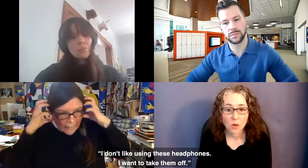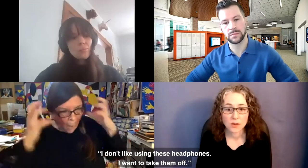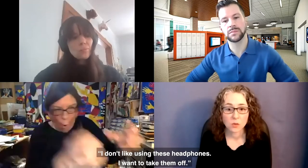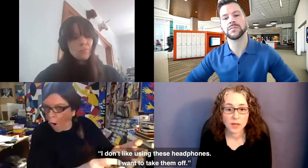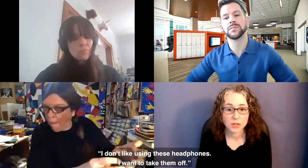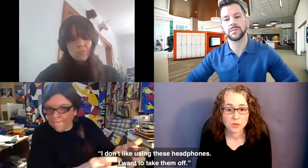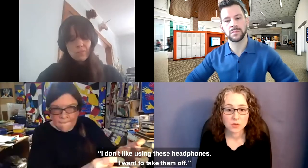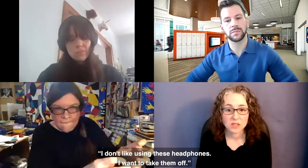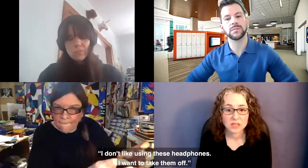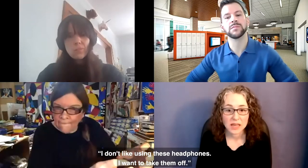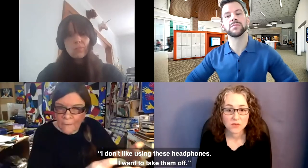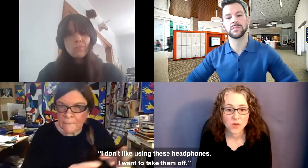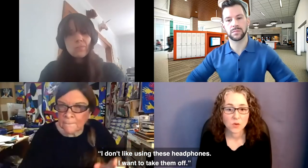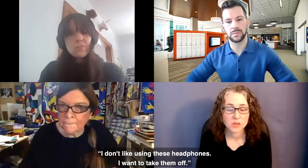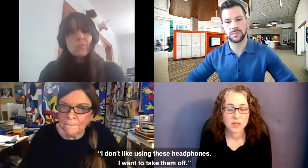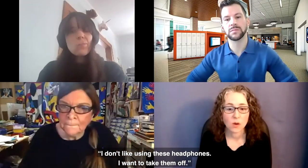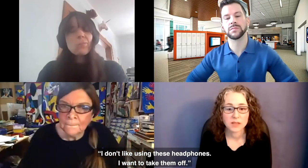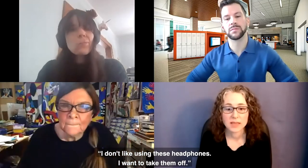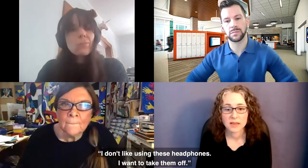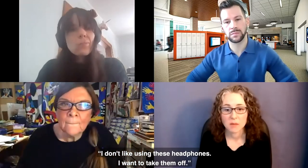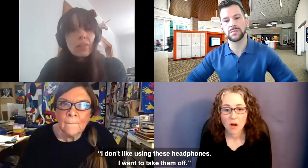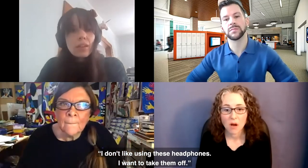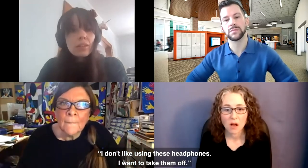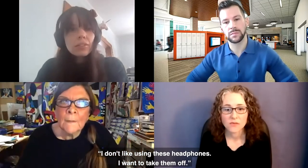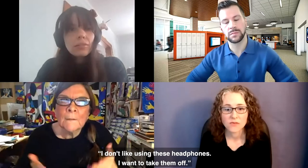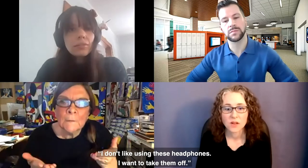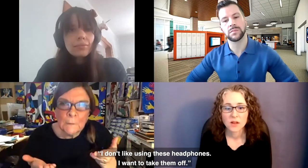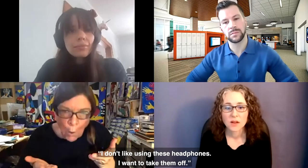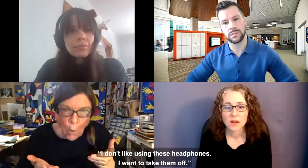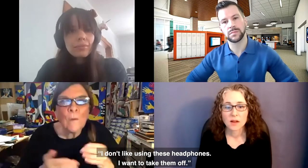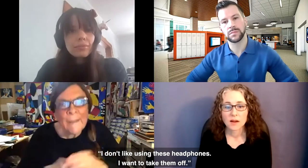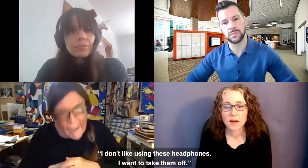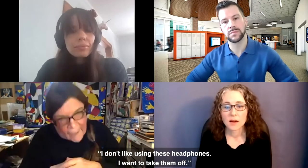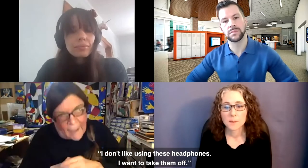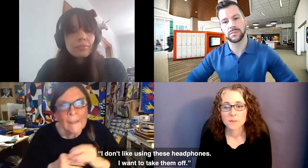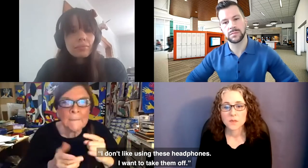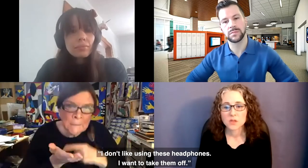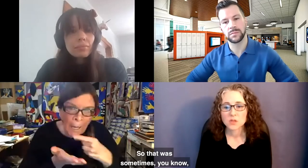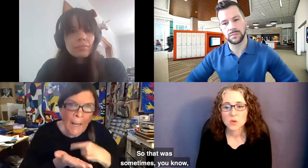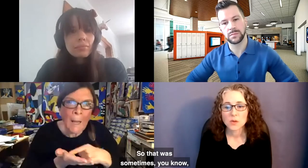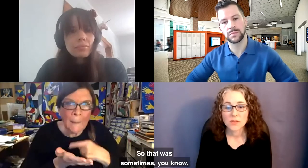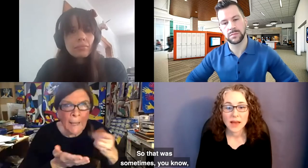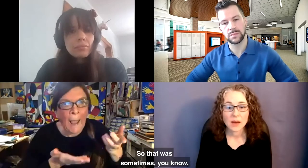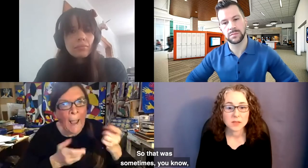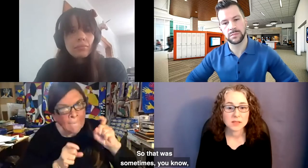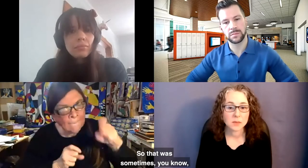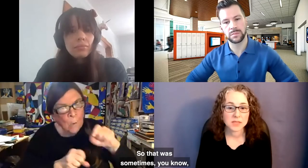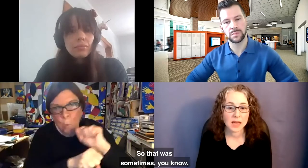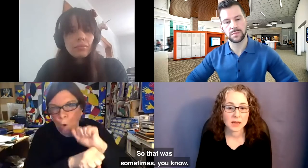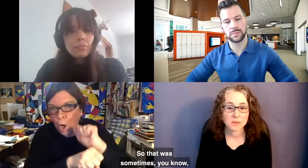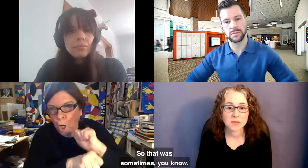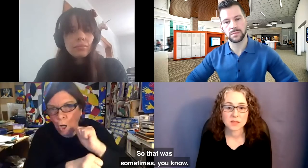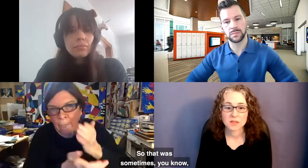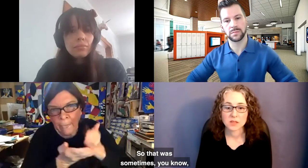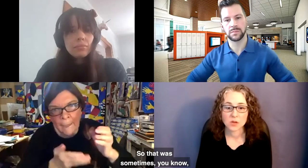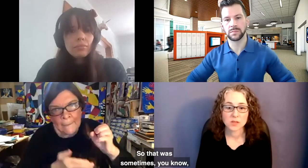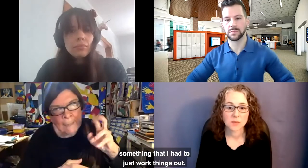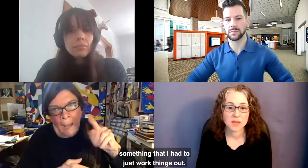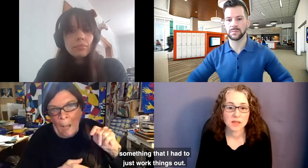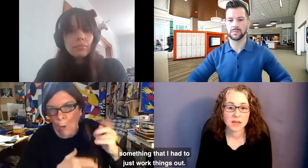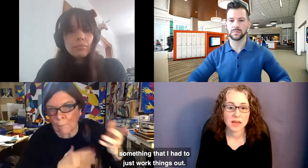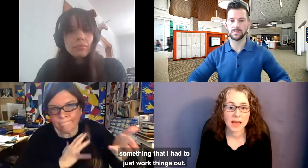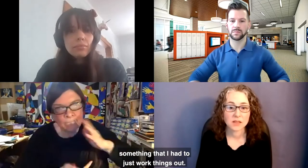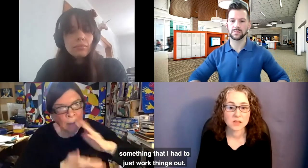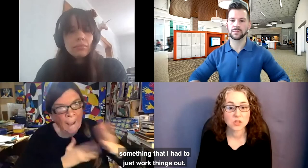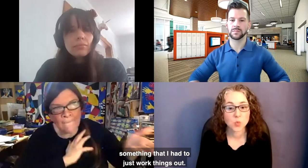know I don't like using these headphones. I want to take them off. So, that was sometimes, you know,